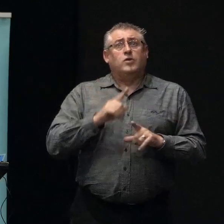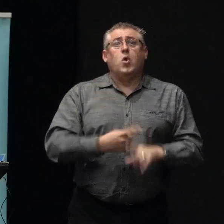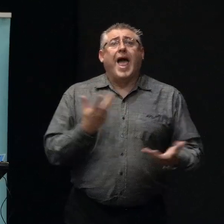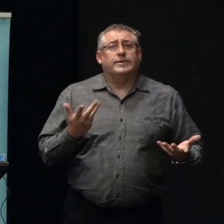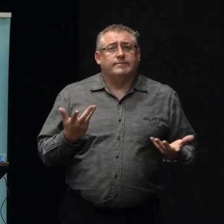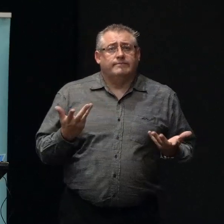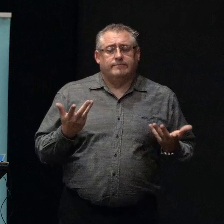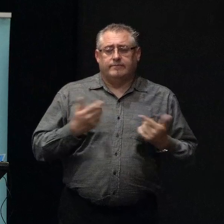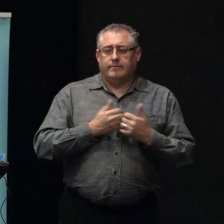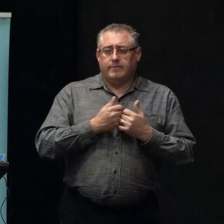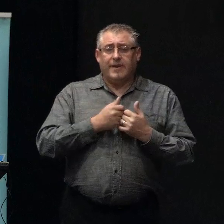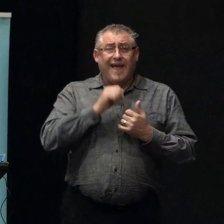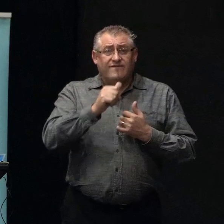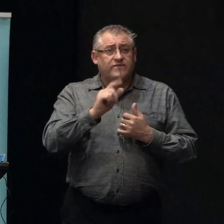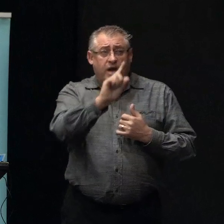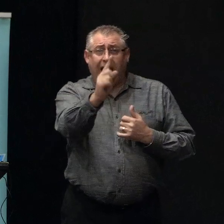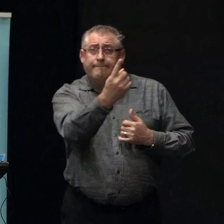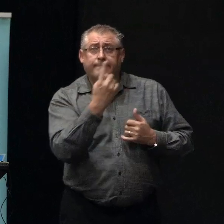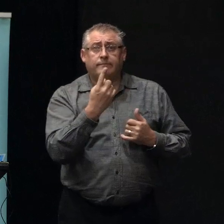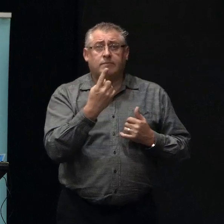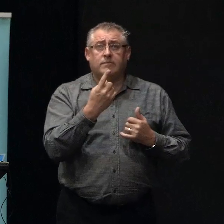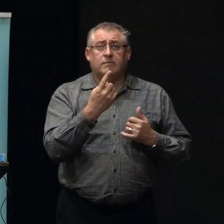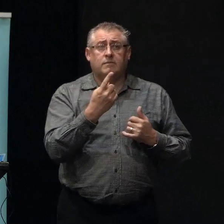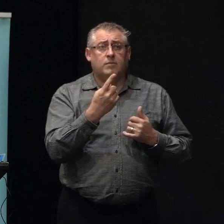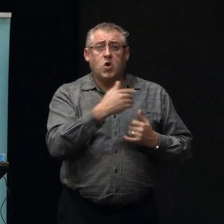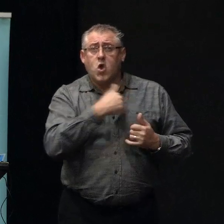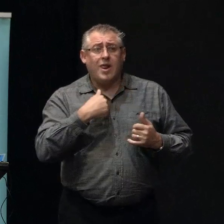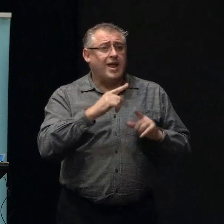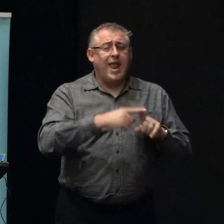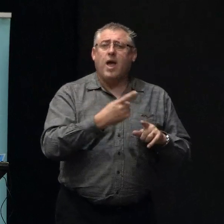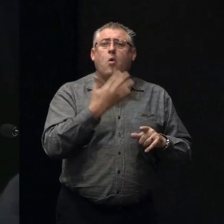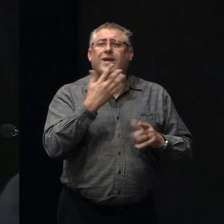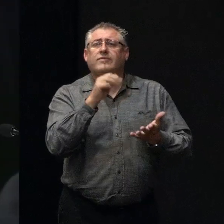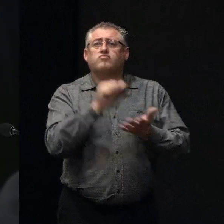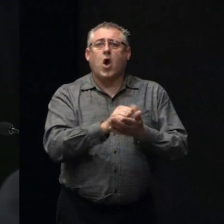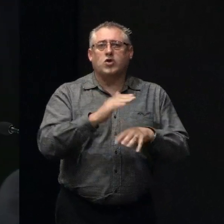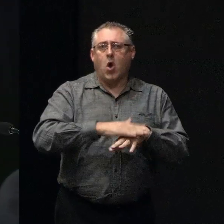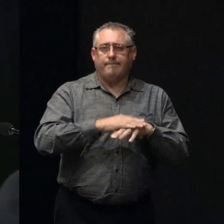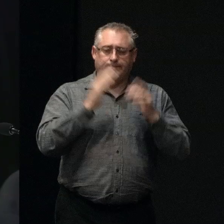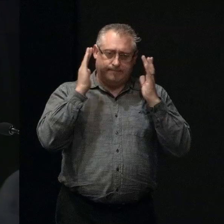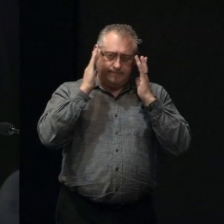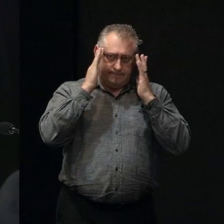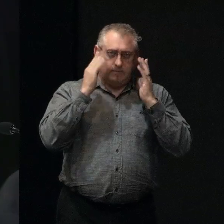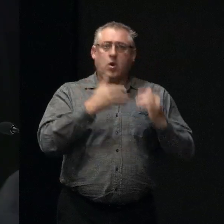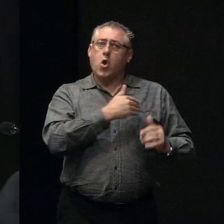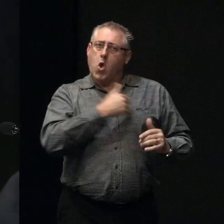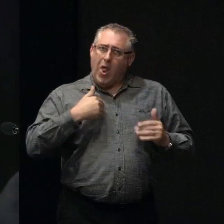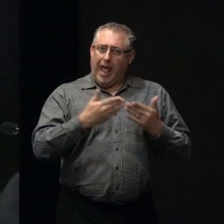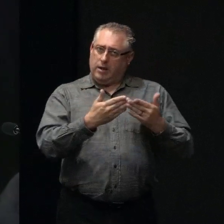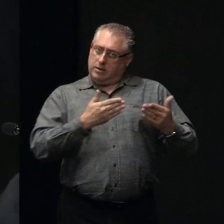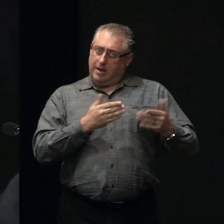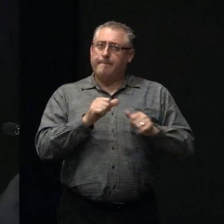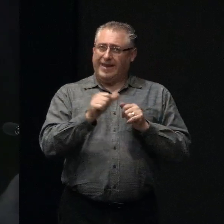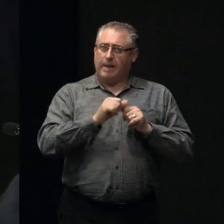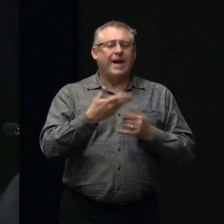too late? Abby, do you come in whenever? Can you come in early, late? When's the right time? Look, the earlier the better, but it's never